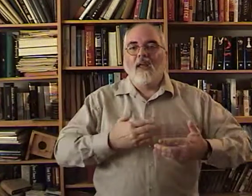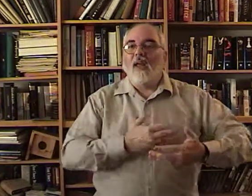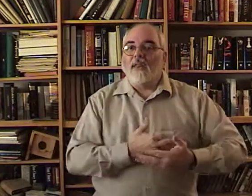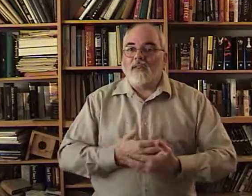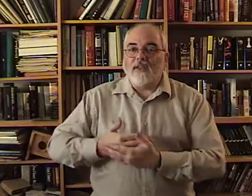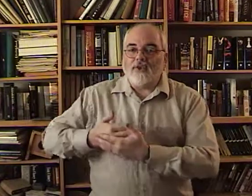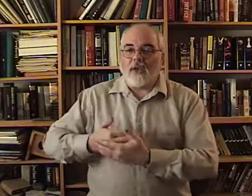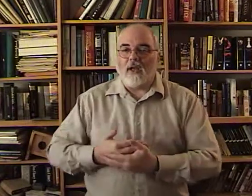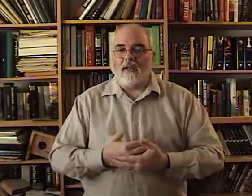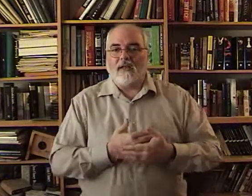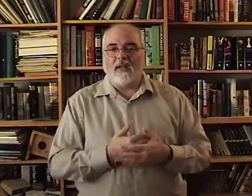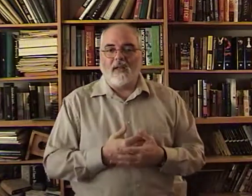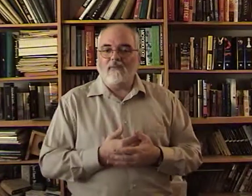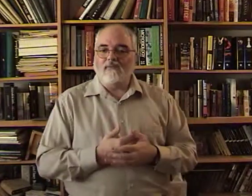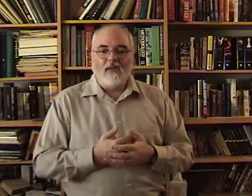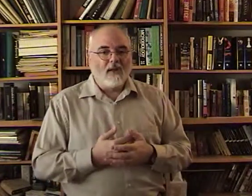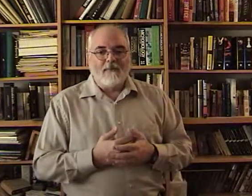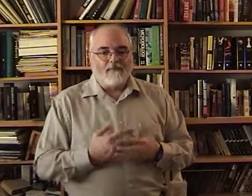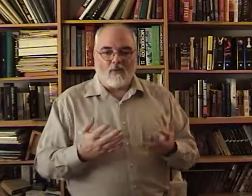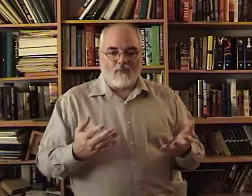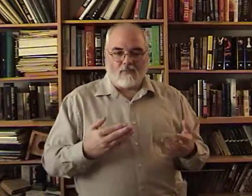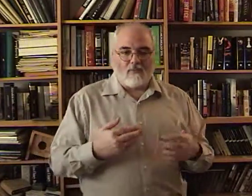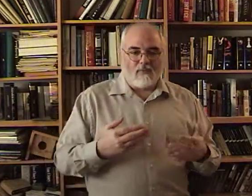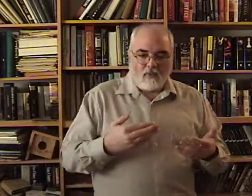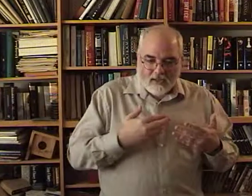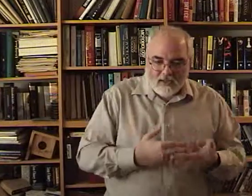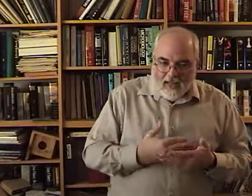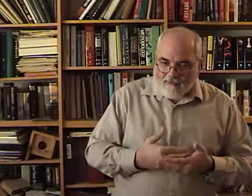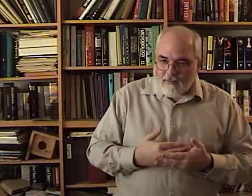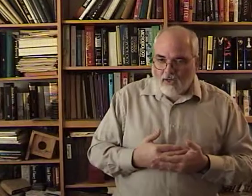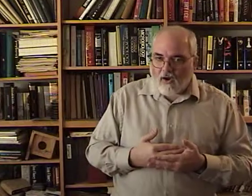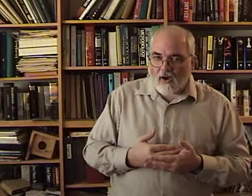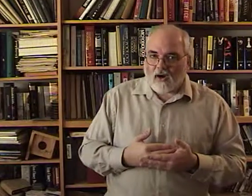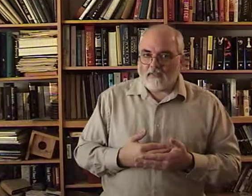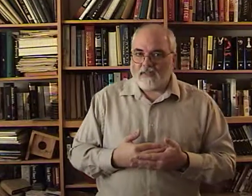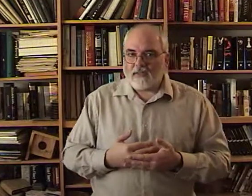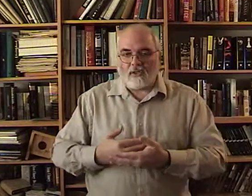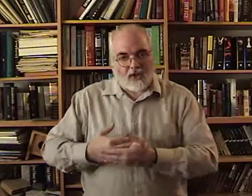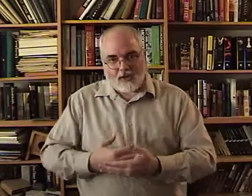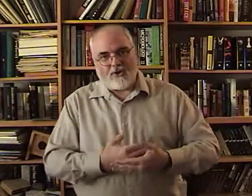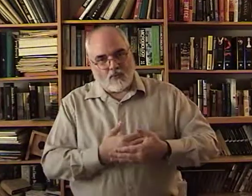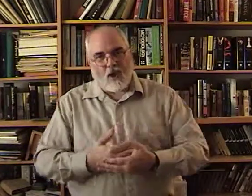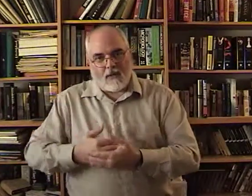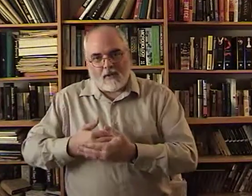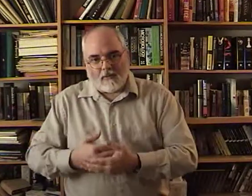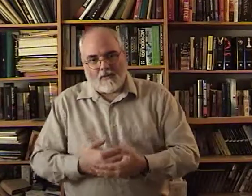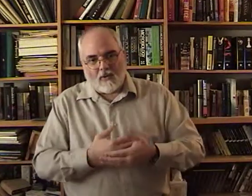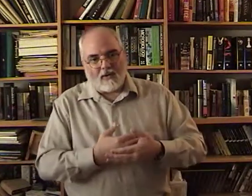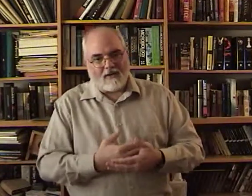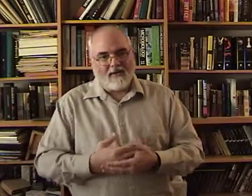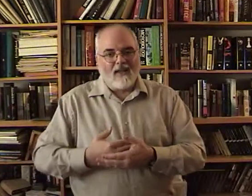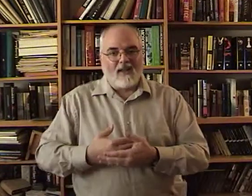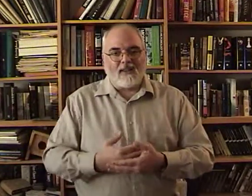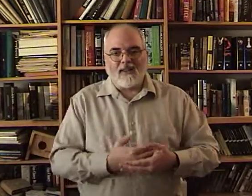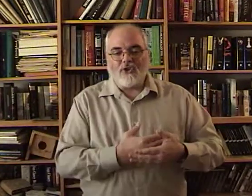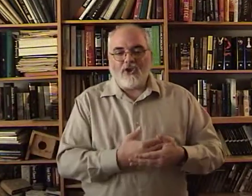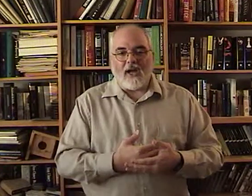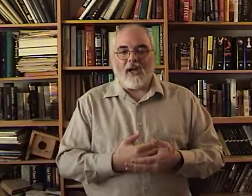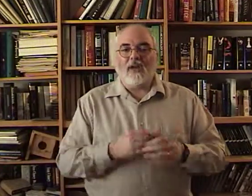This child. Again. We still have him in our arms. So let's just rock on a little bit more. This child.